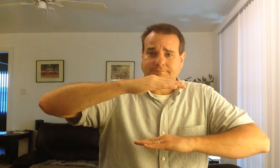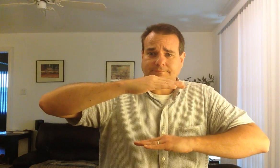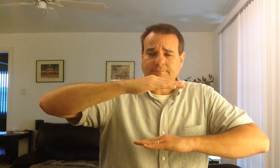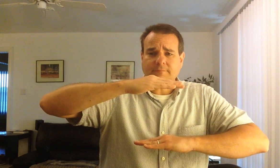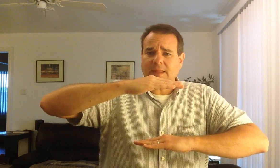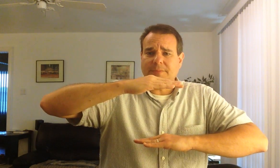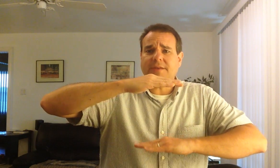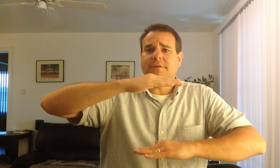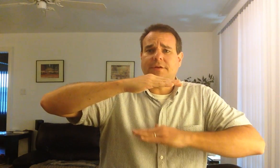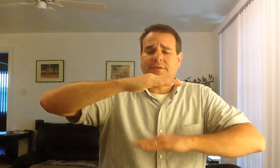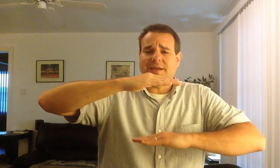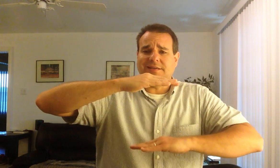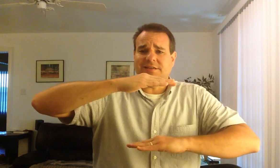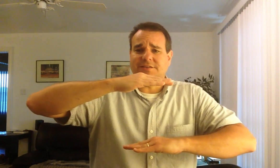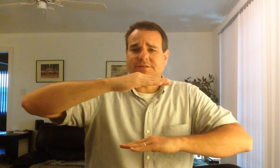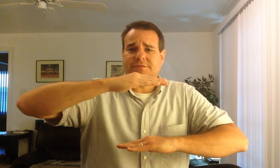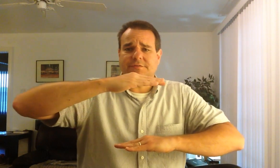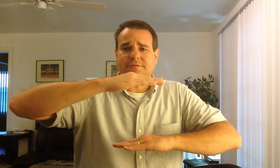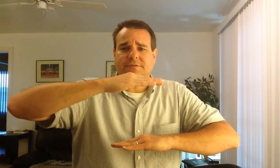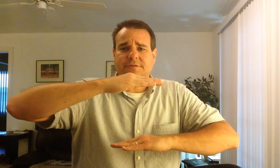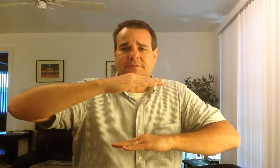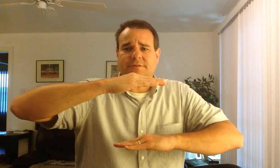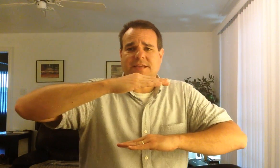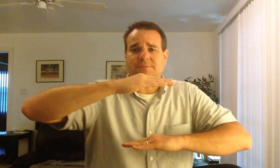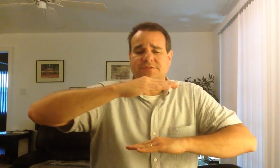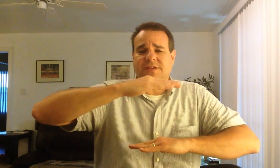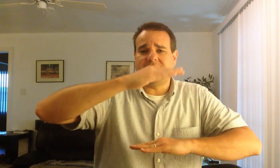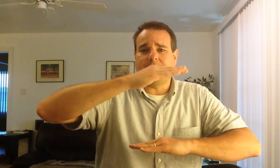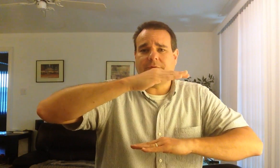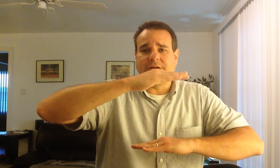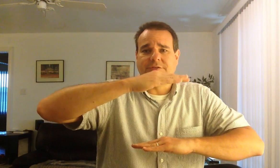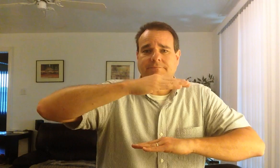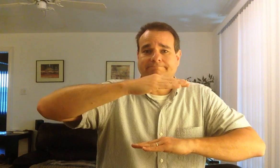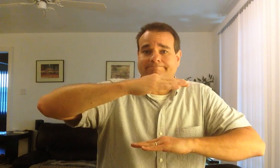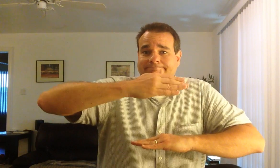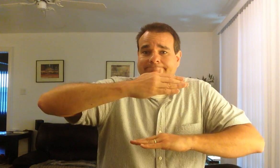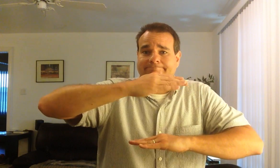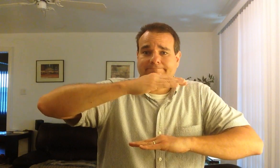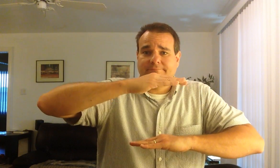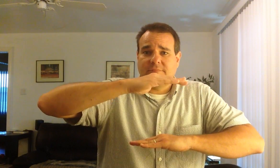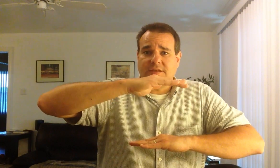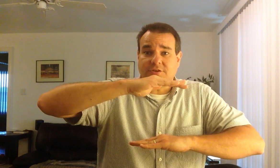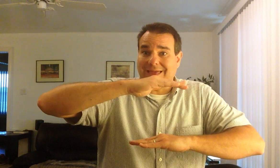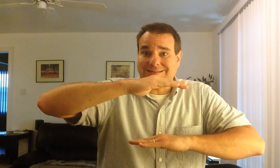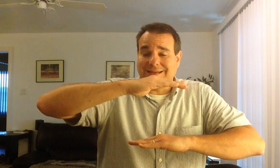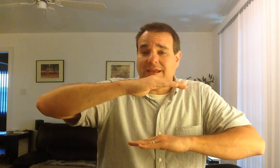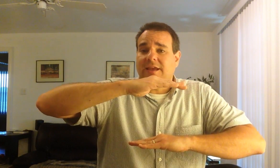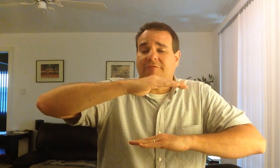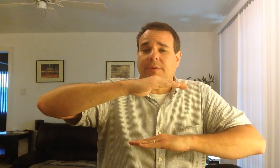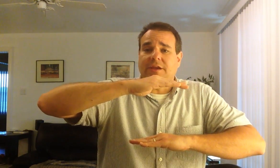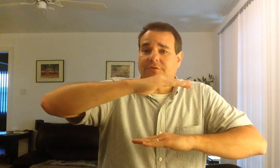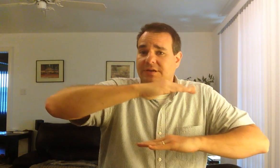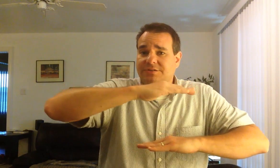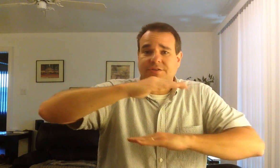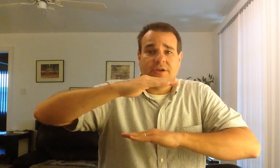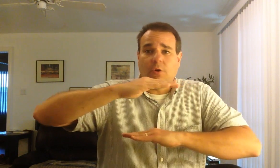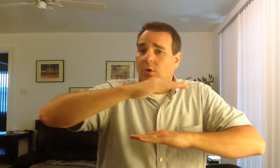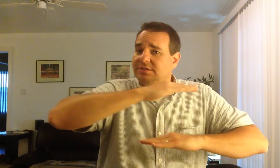16 bit, 96 decibels of dynamic range. So that's it. If we increase or